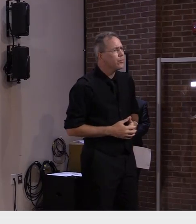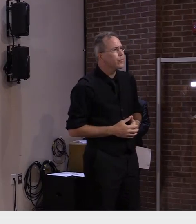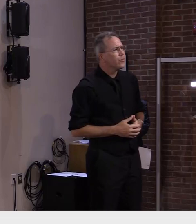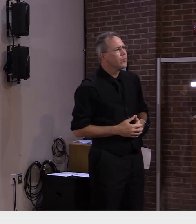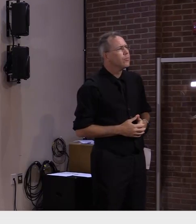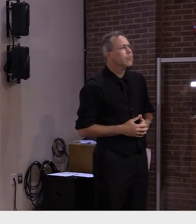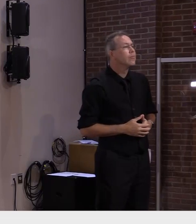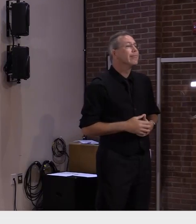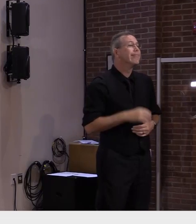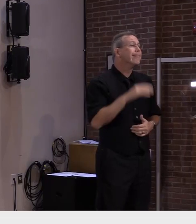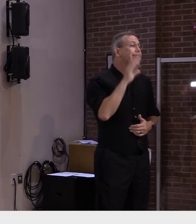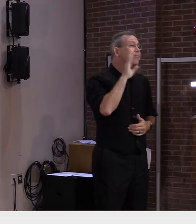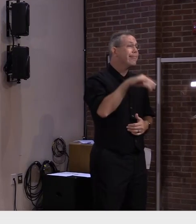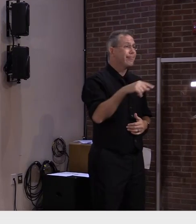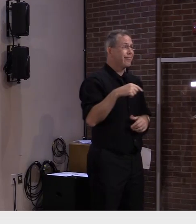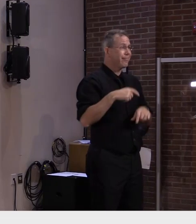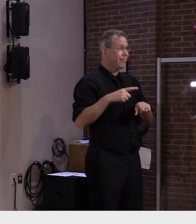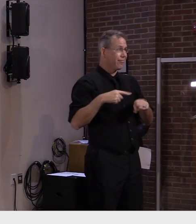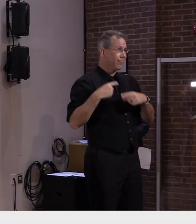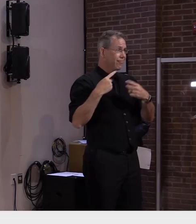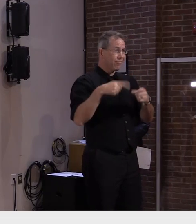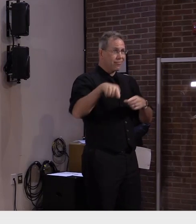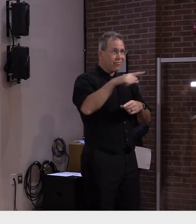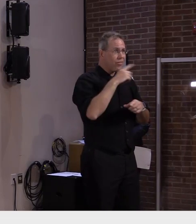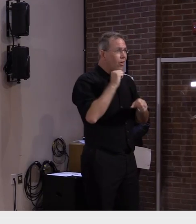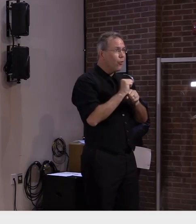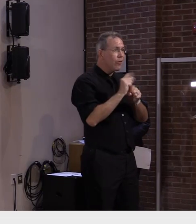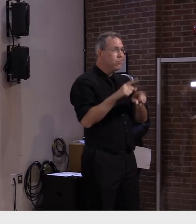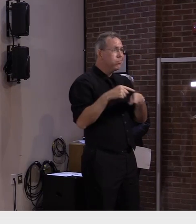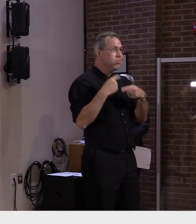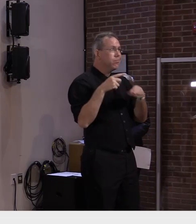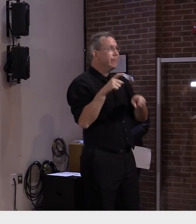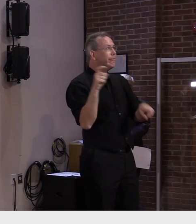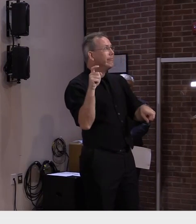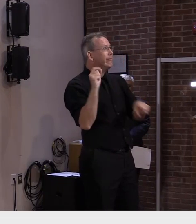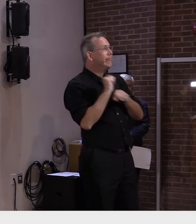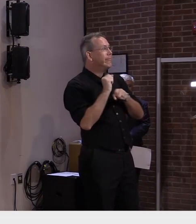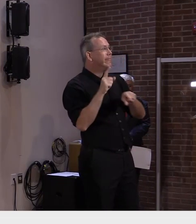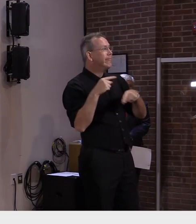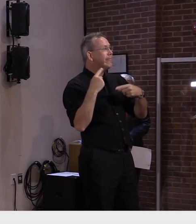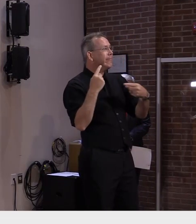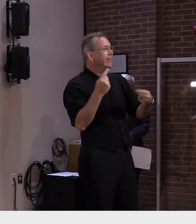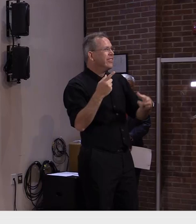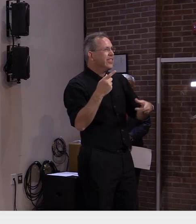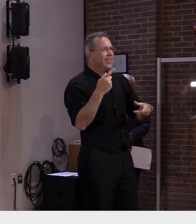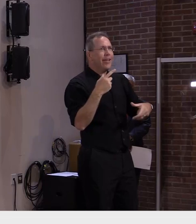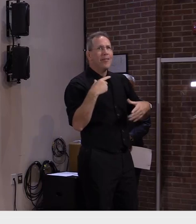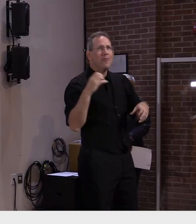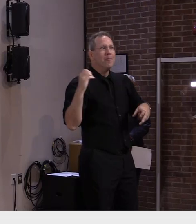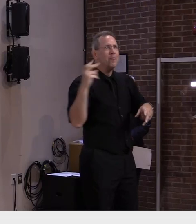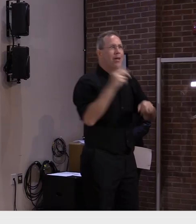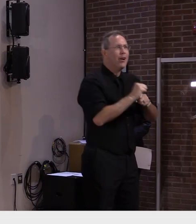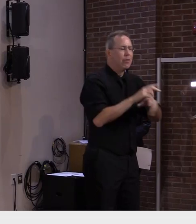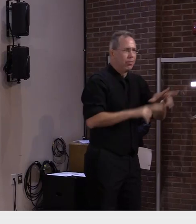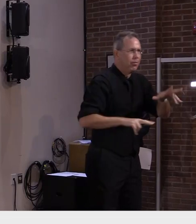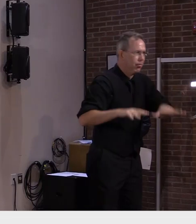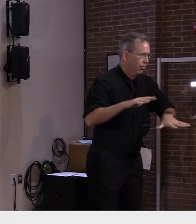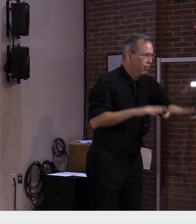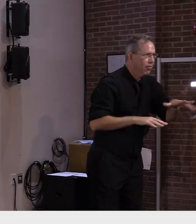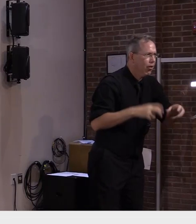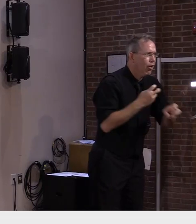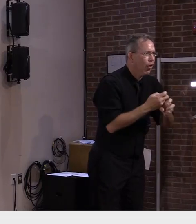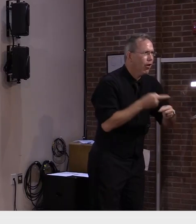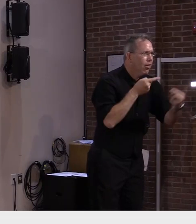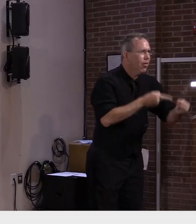difficult it can be for them to re-enter the workforce and because of this our job center specialists and job centers throughout the state are open